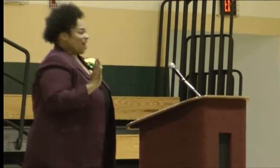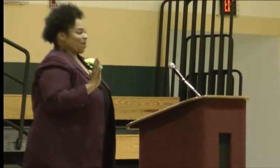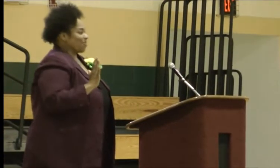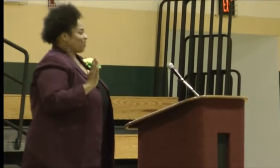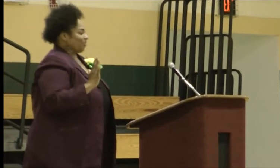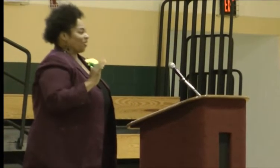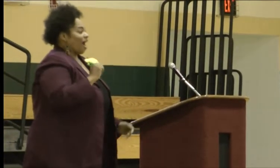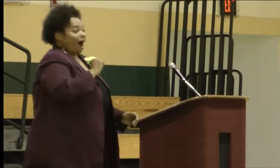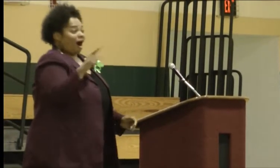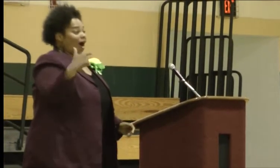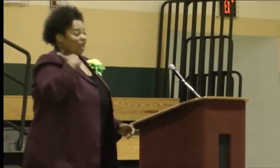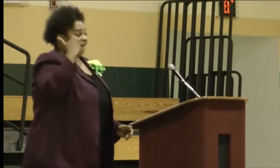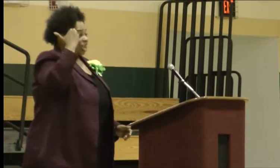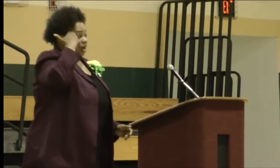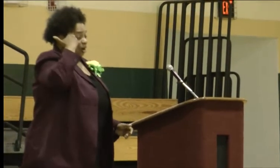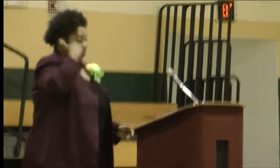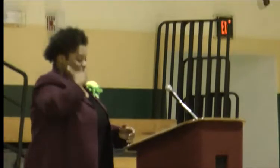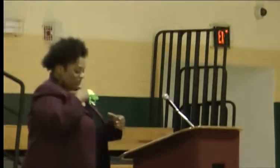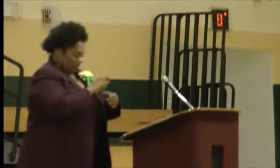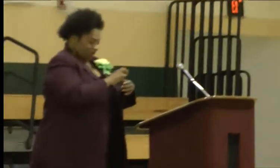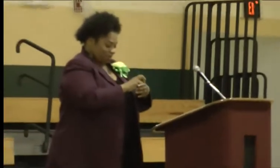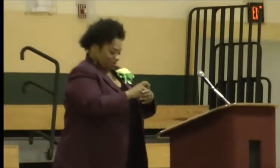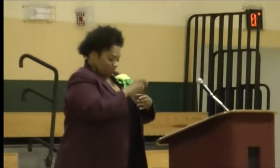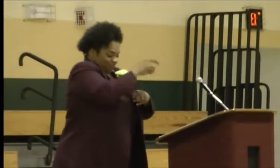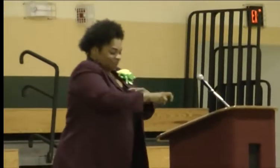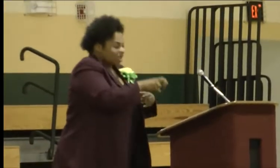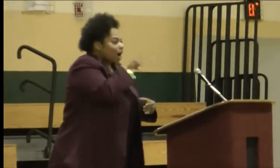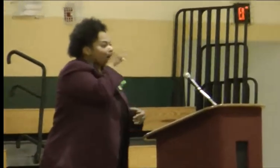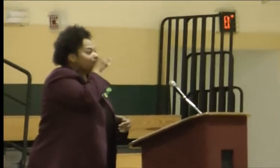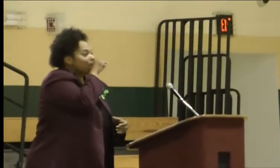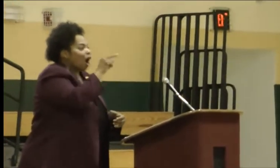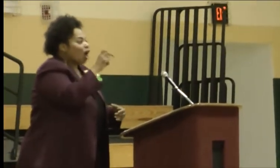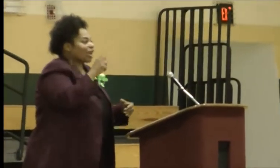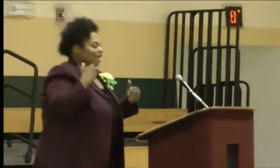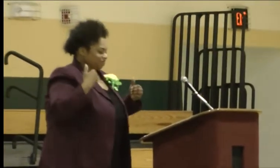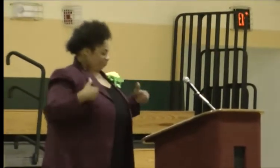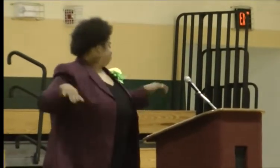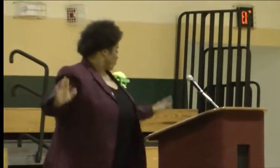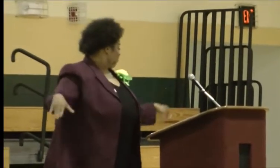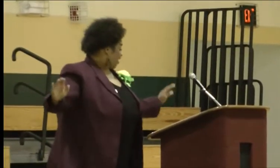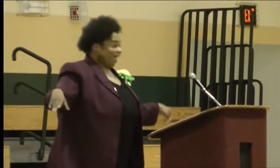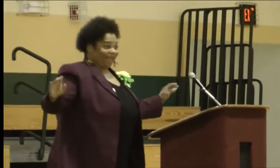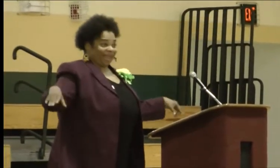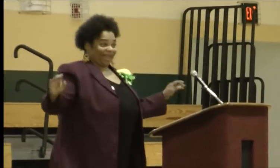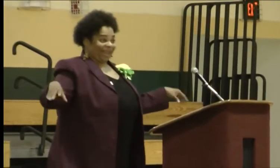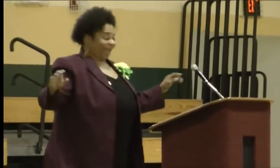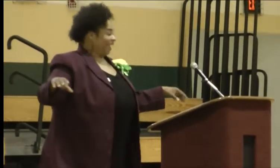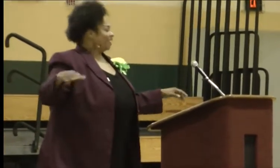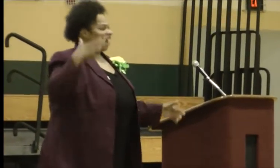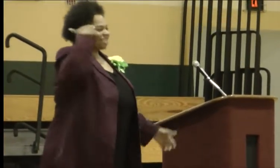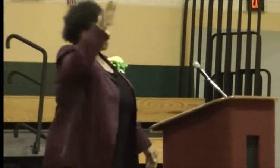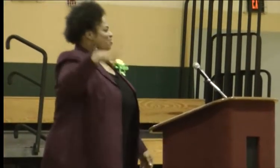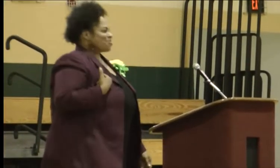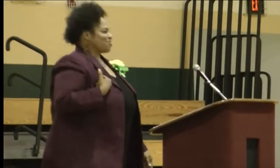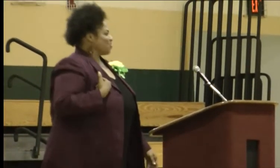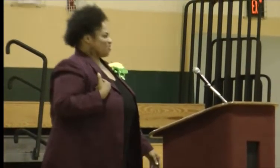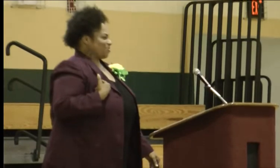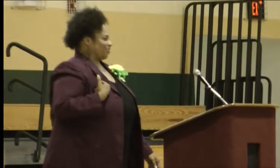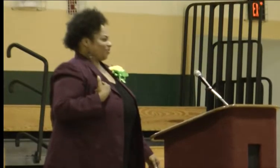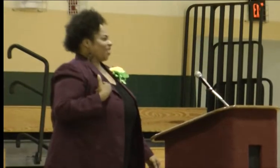I simply did not. All I knew is that I was basically a little birdie and I was jumping out of the